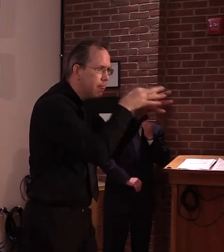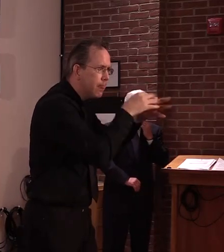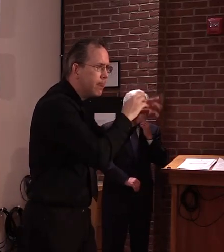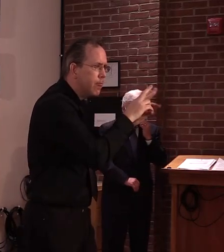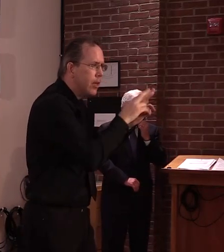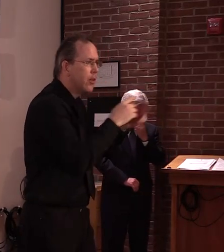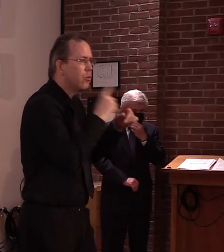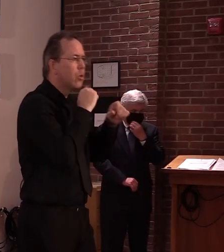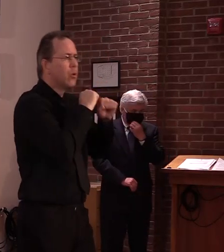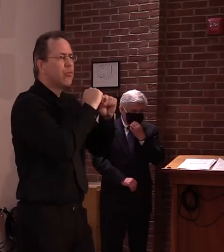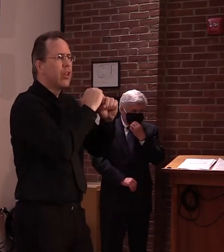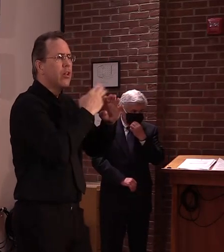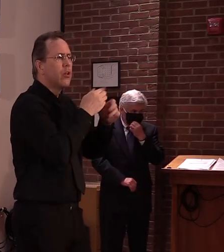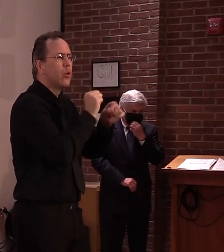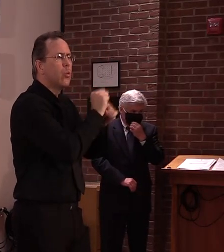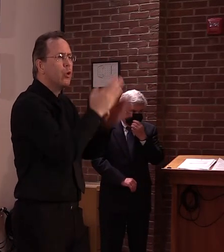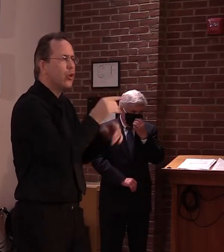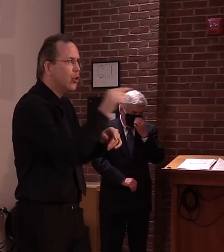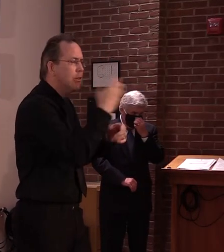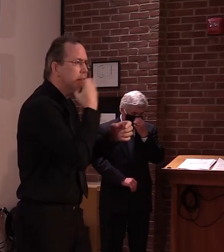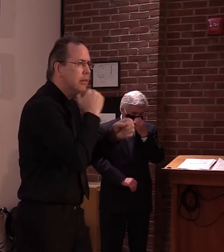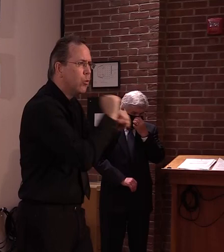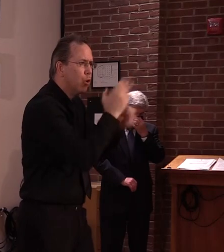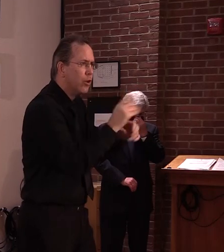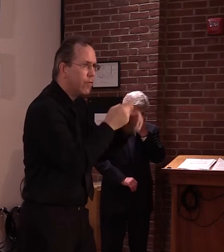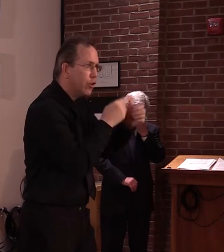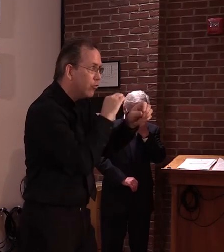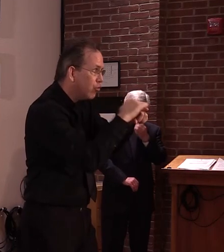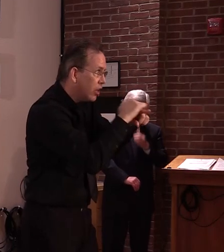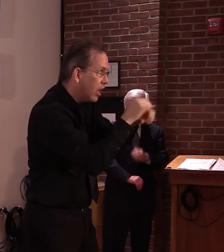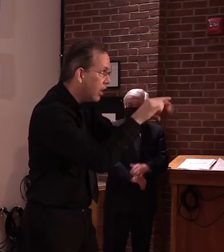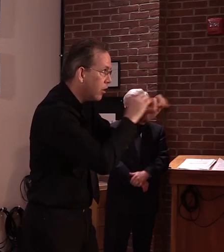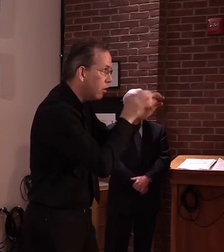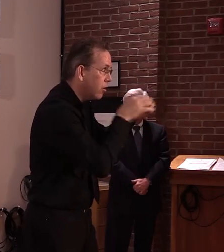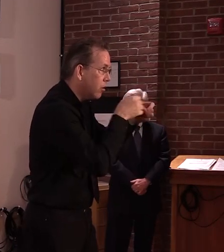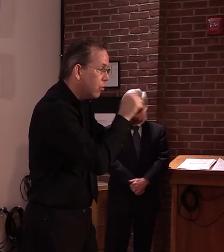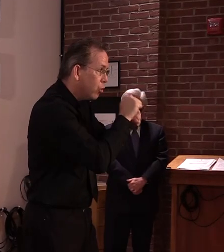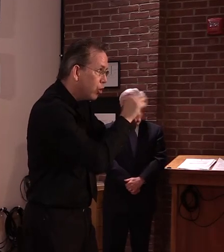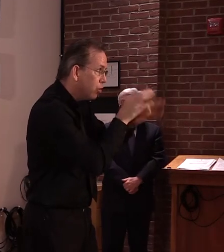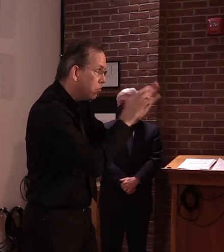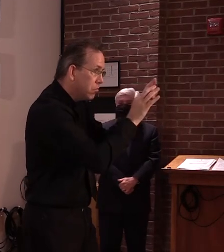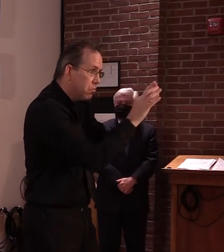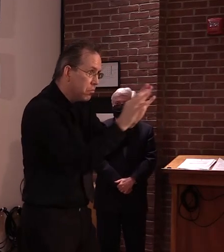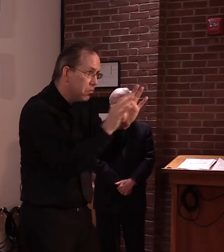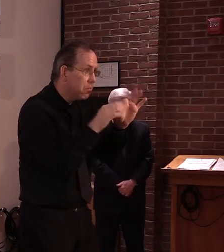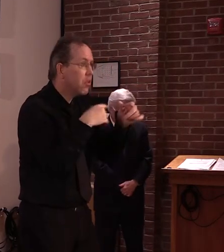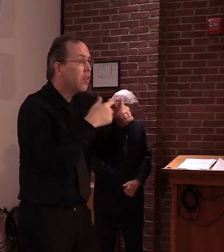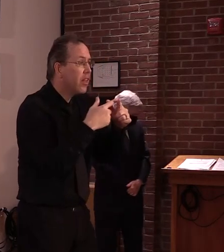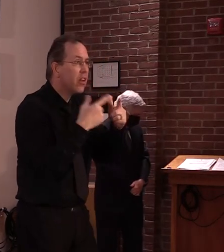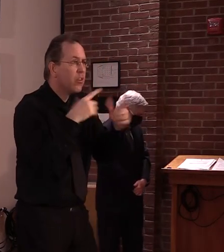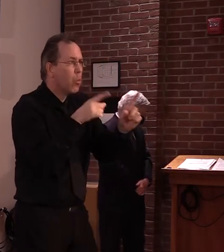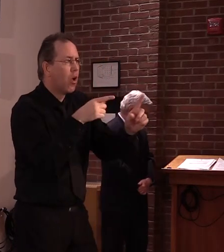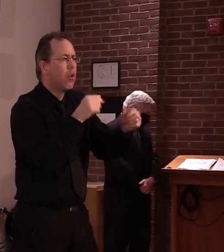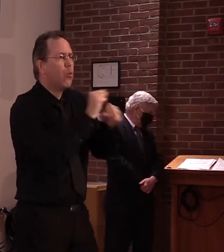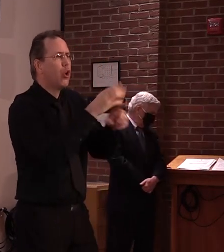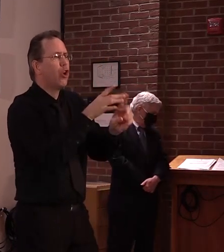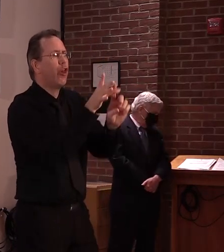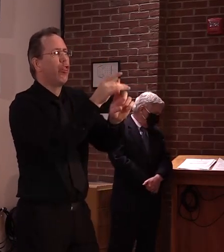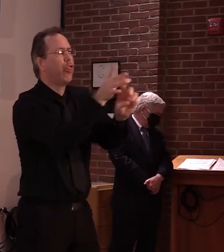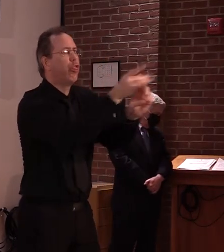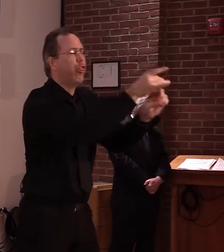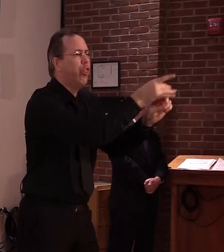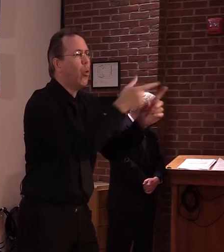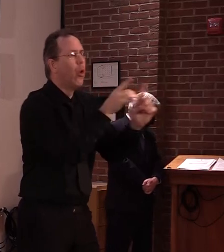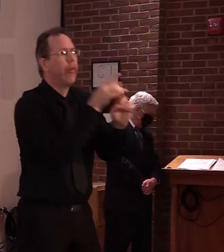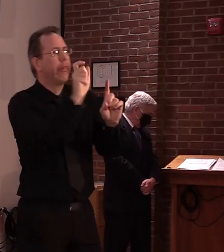do not want to put them in unsafe conditions. That's why we're doing this in such a phase step process to